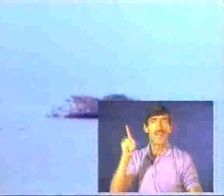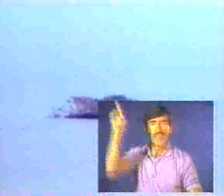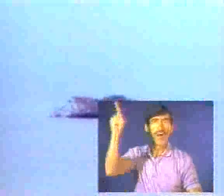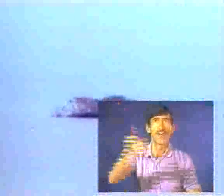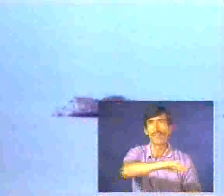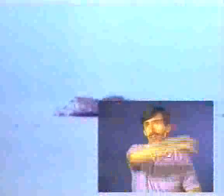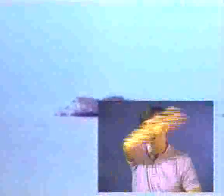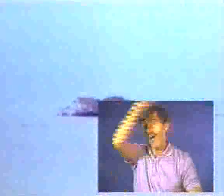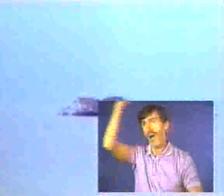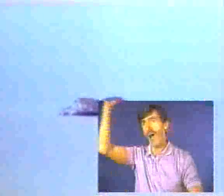the sky.